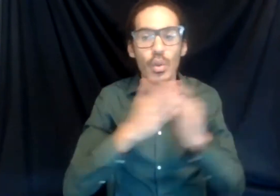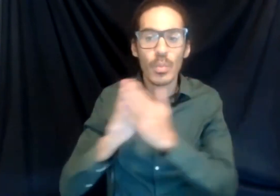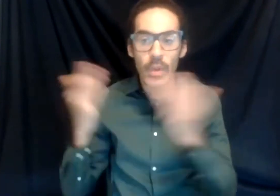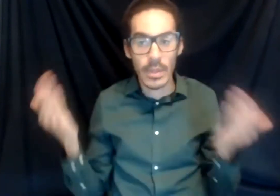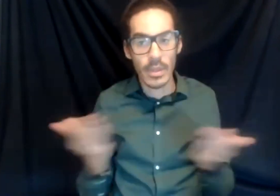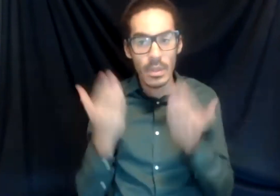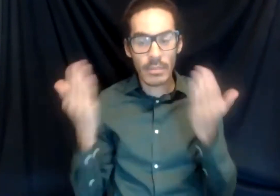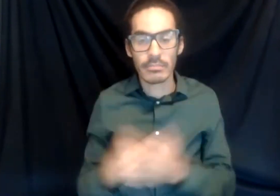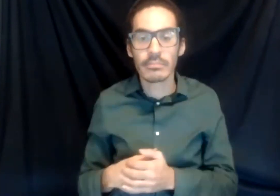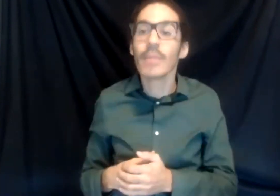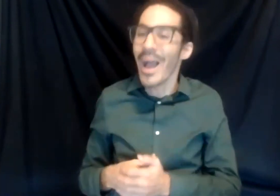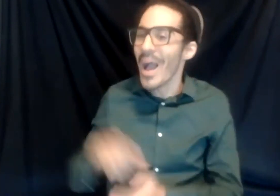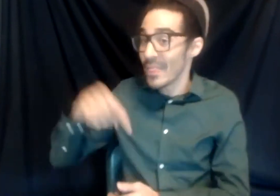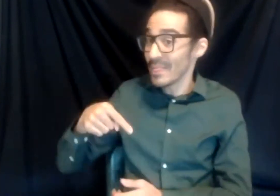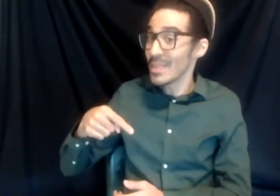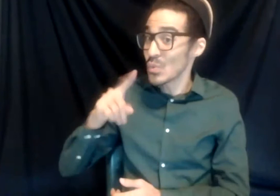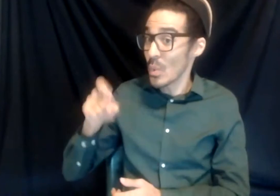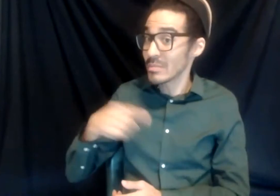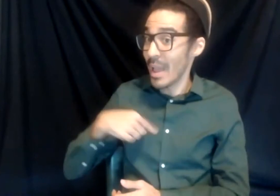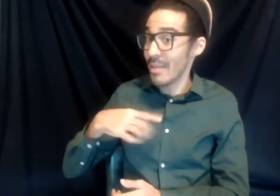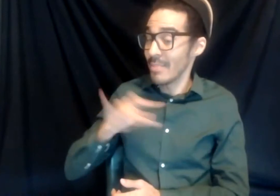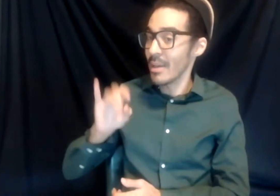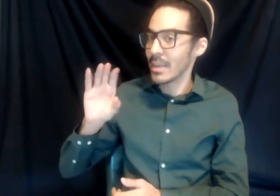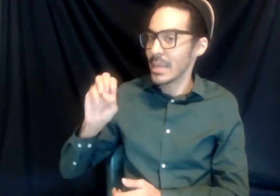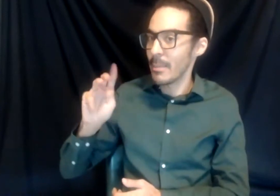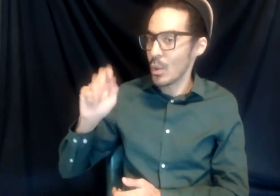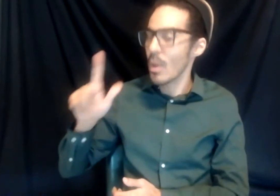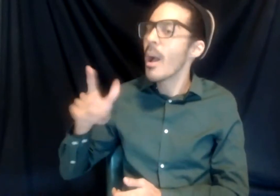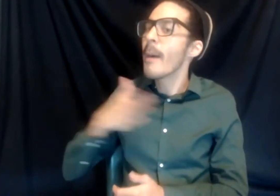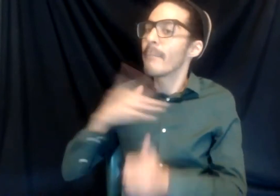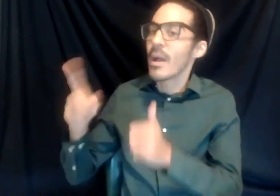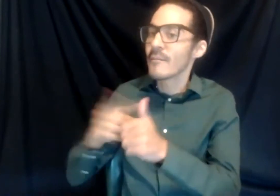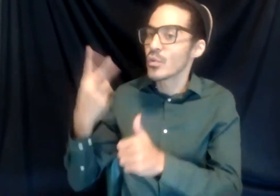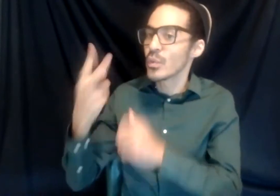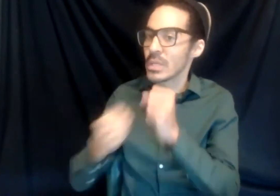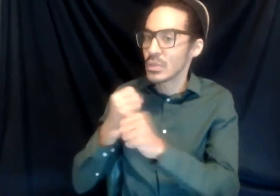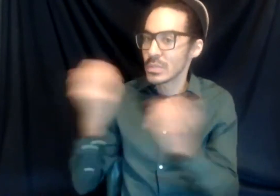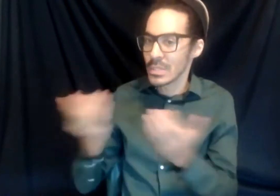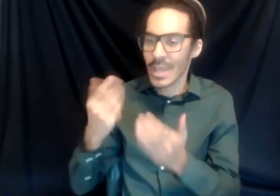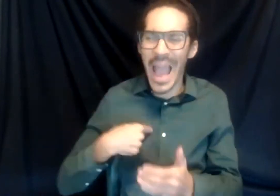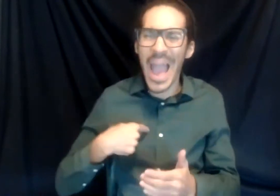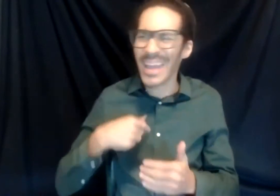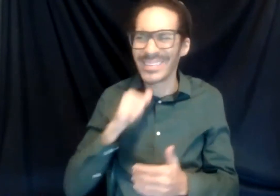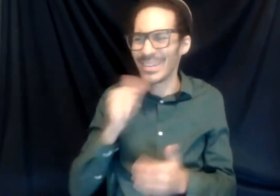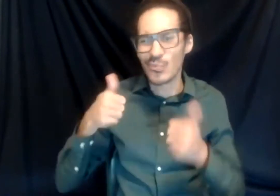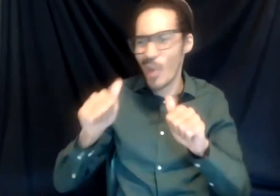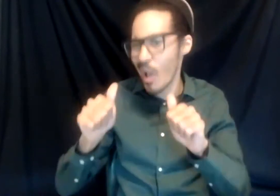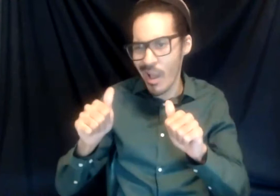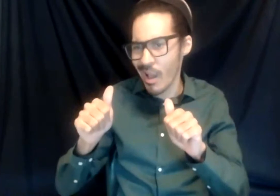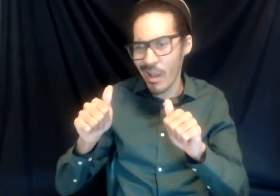actually like this question. So I would say, during my first three years in RIT, I didn't really try and make an effort, which is why I kind of brought it up because